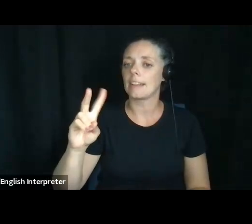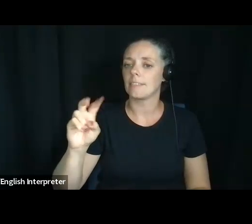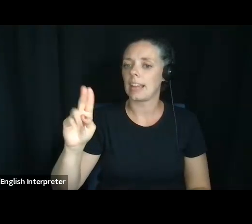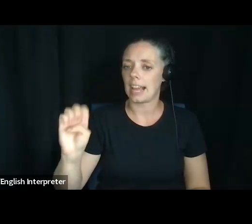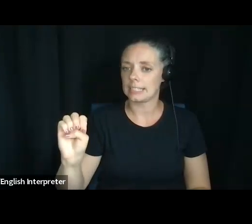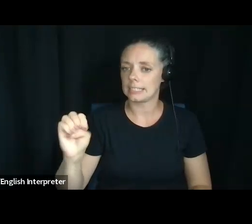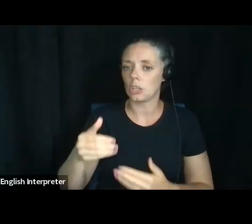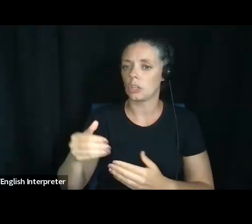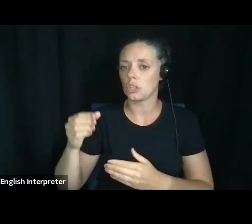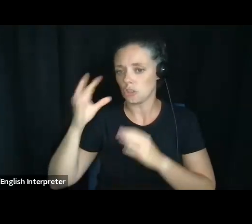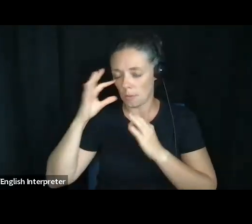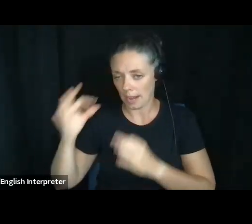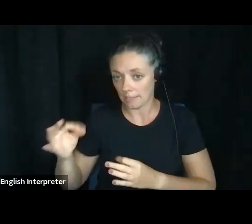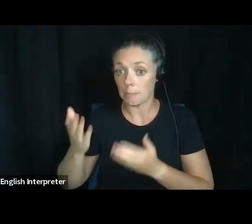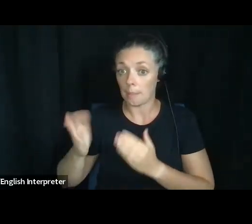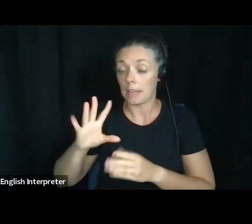attorney document.